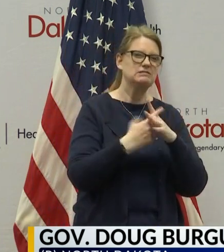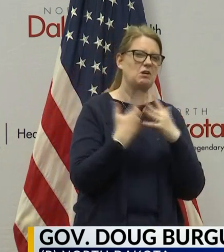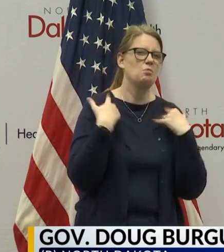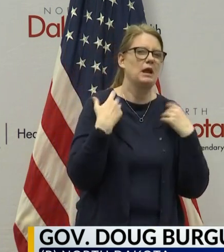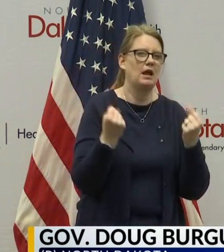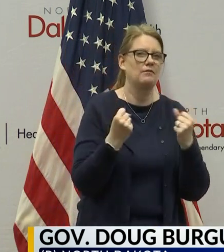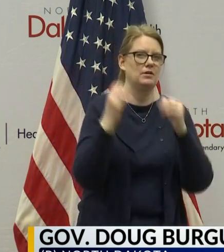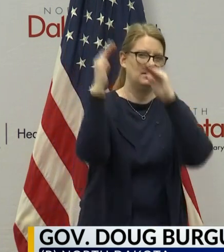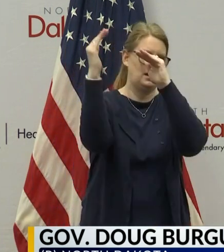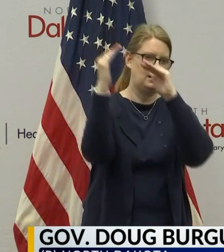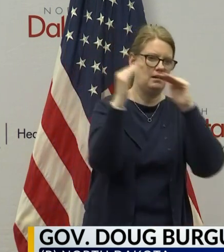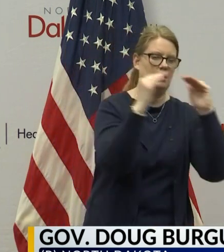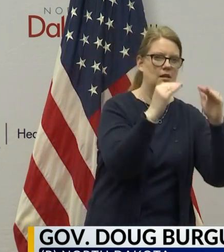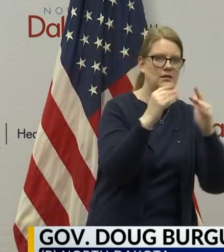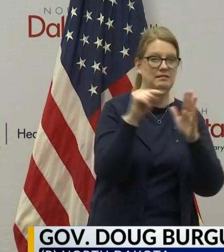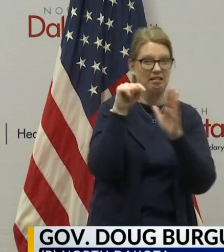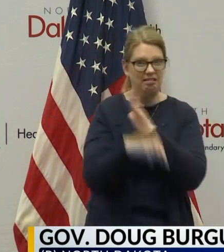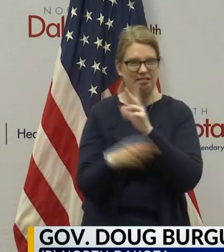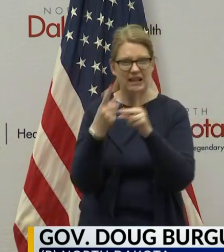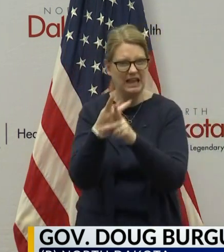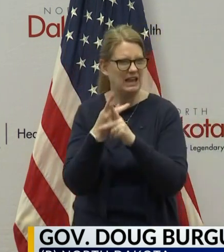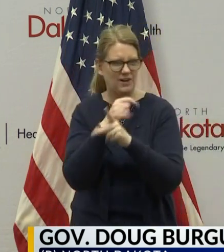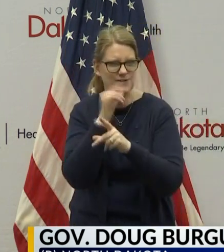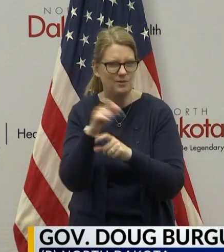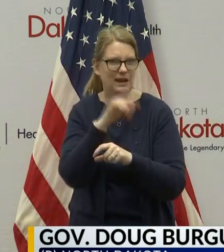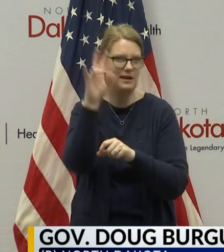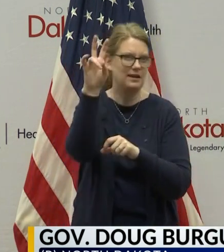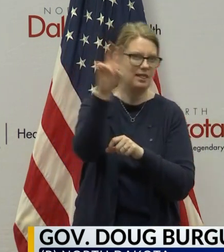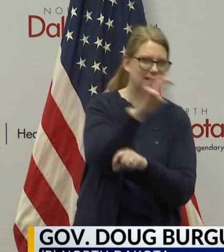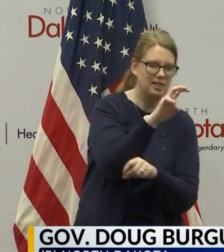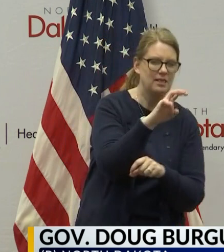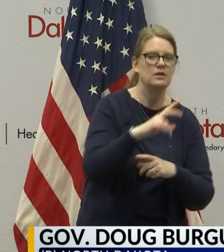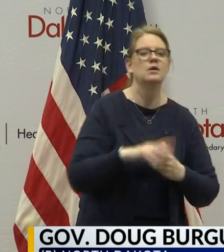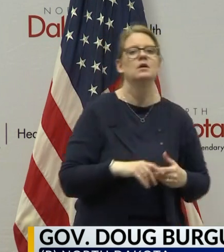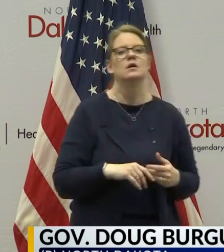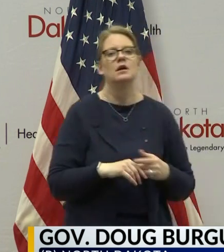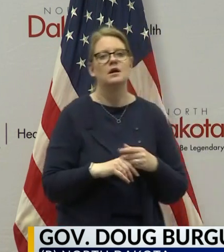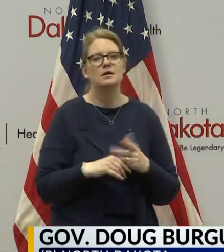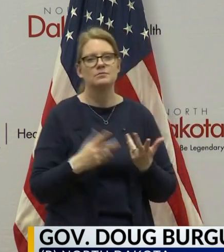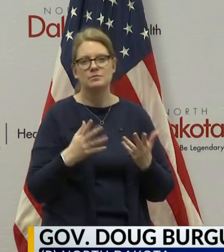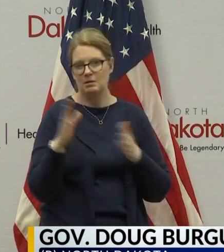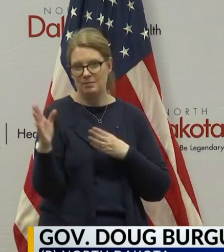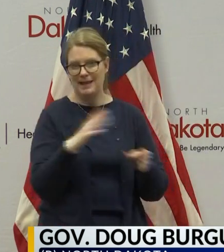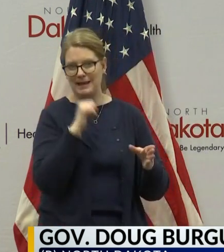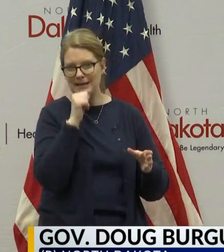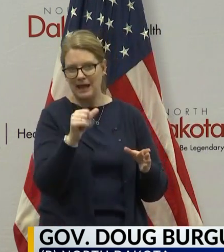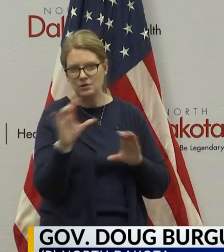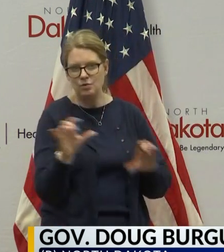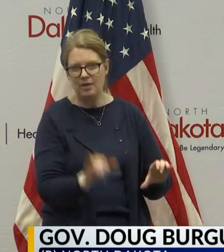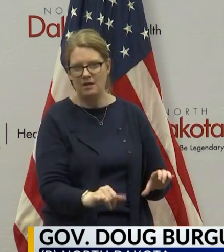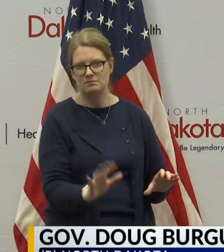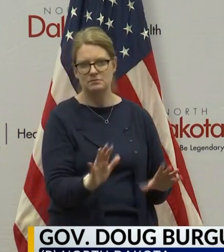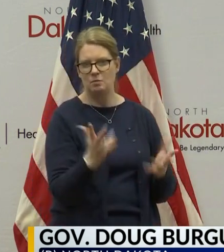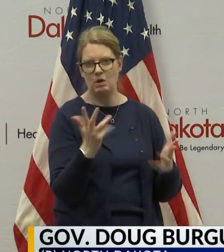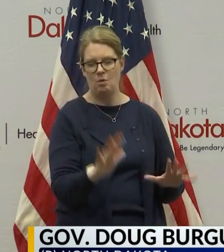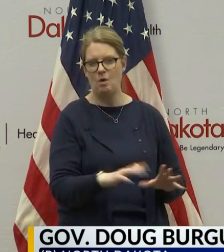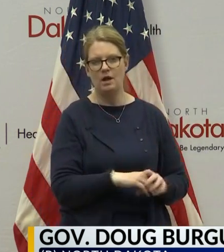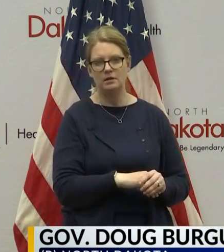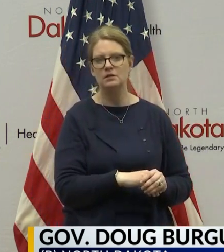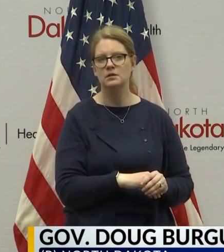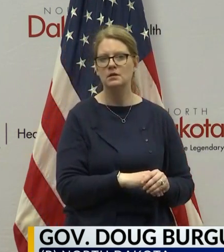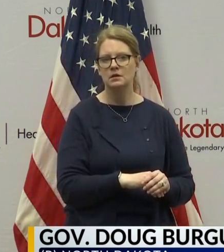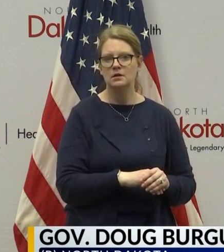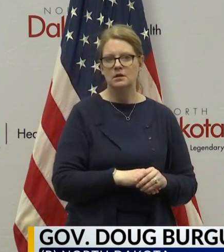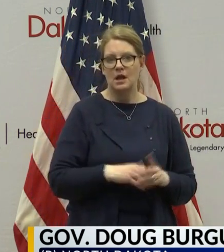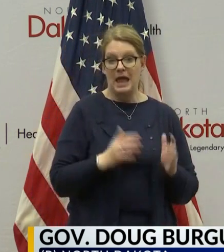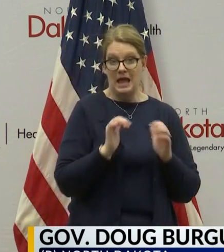level of, of need. Uh, and with the way we say, we hope we're planning to never get to that need. We're in the way we do that is, you know, is the